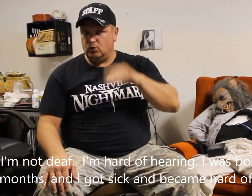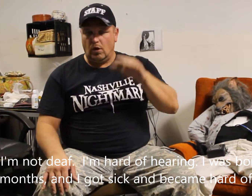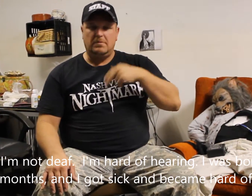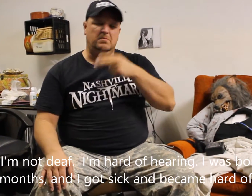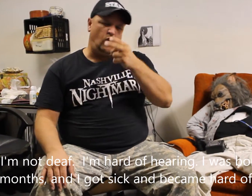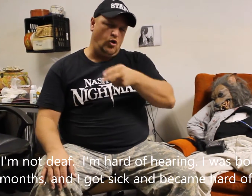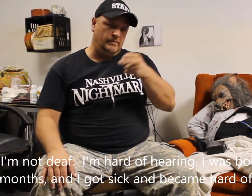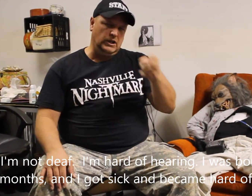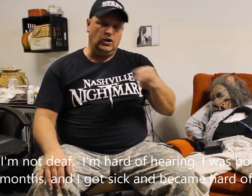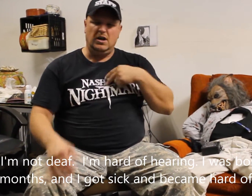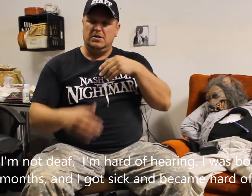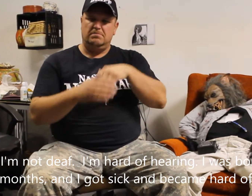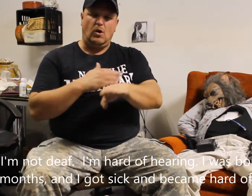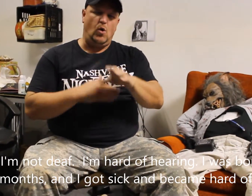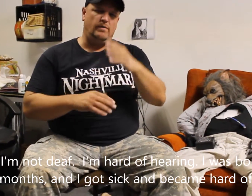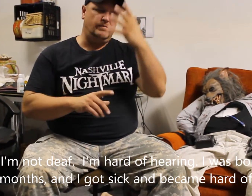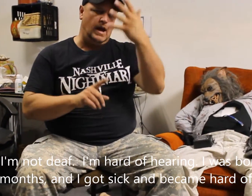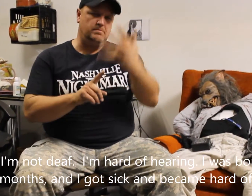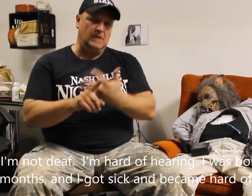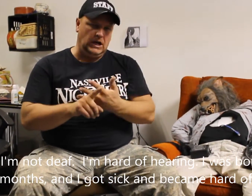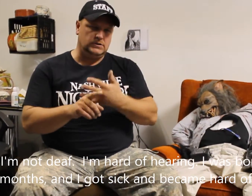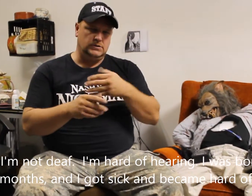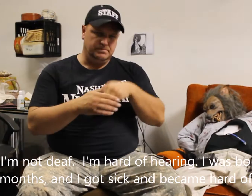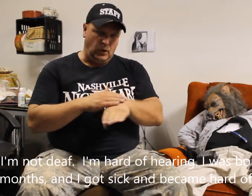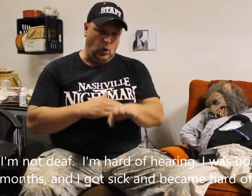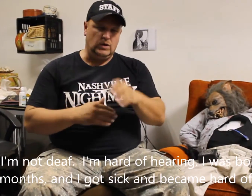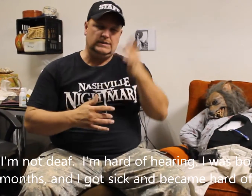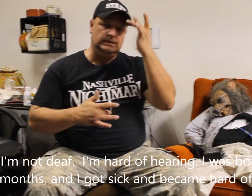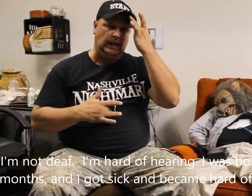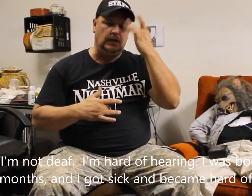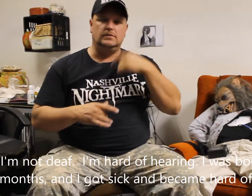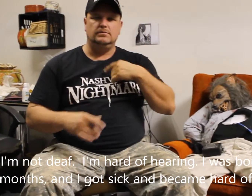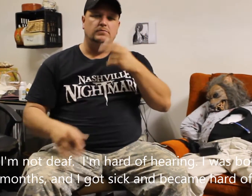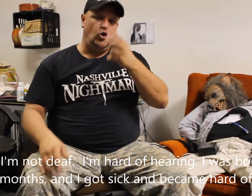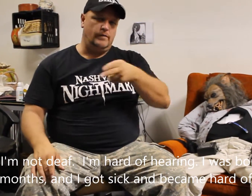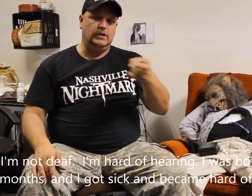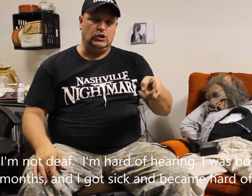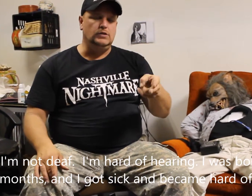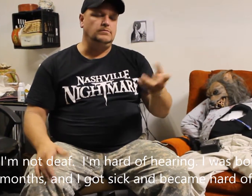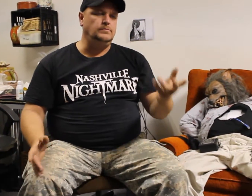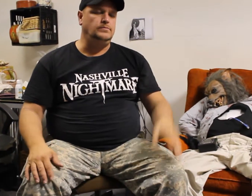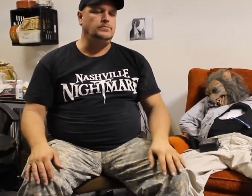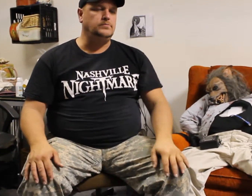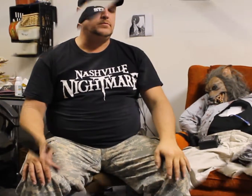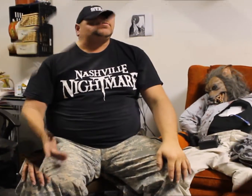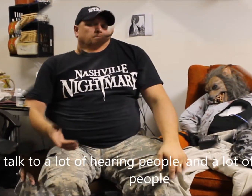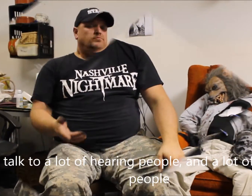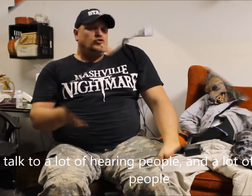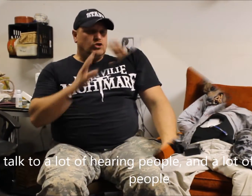I'm not deaf, I'm hard of hearing. I was born at five months and I got sick and became hard of hearing.